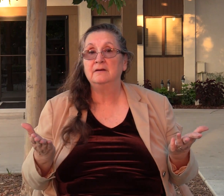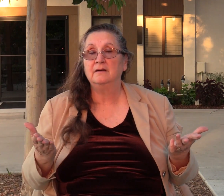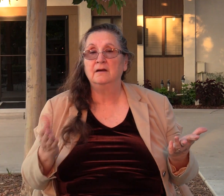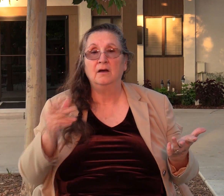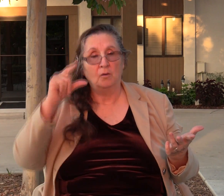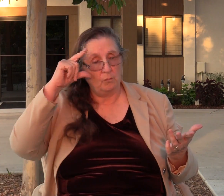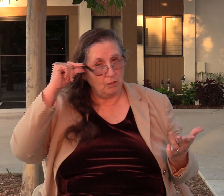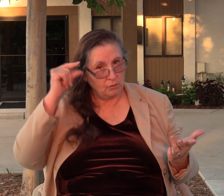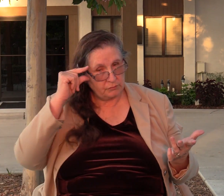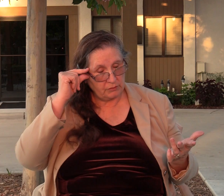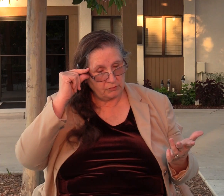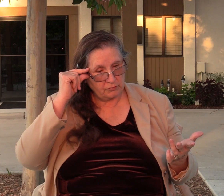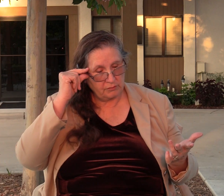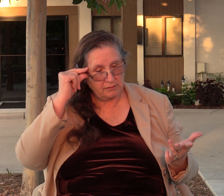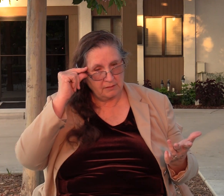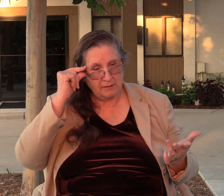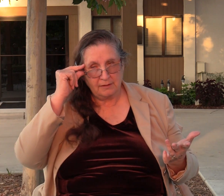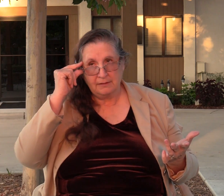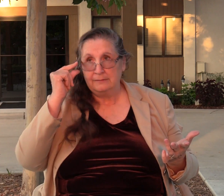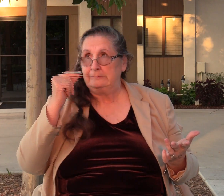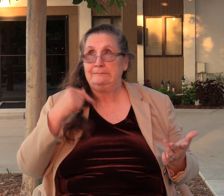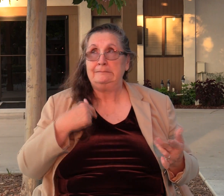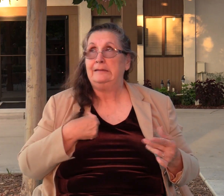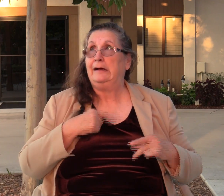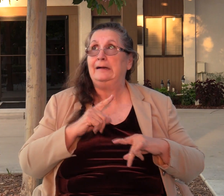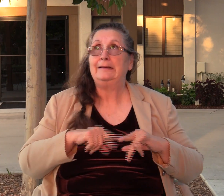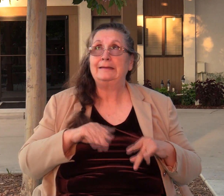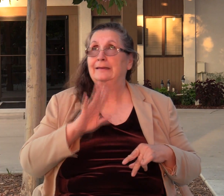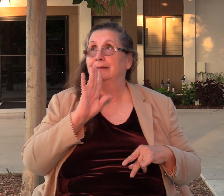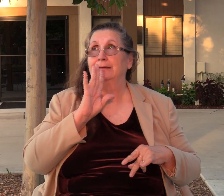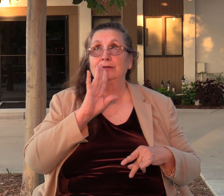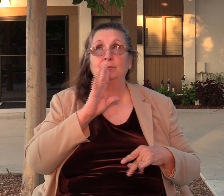Moses said, Lord, I can't speak well. I'm out.